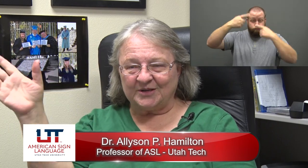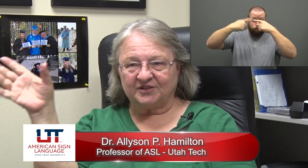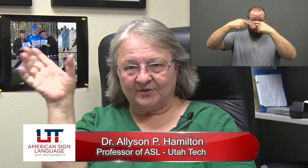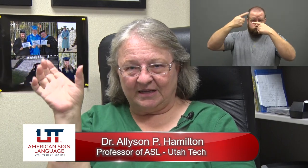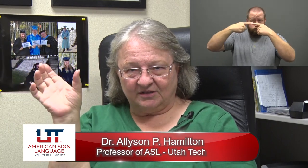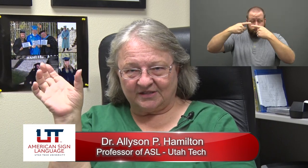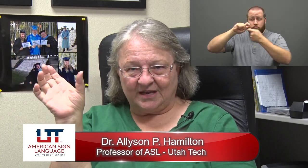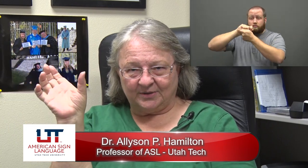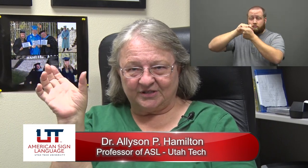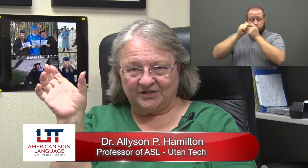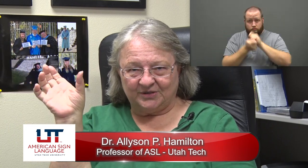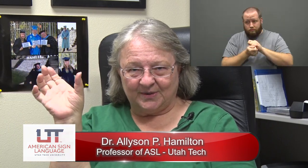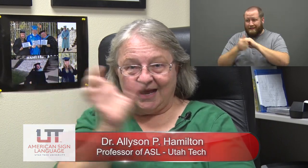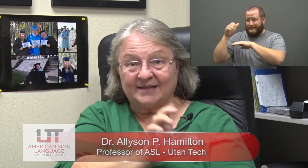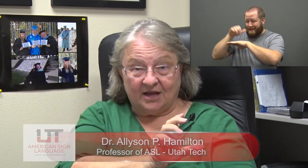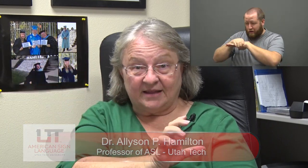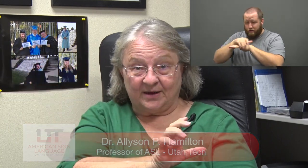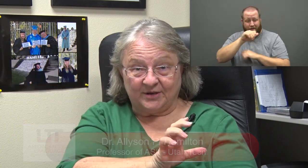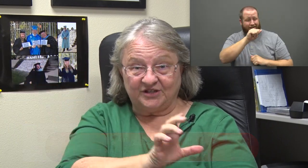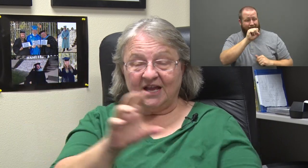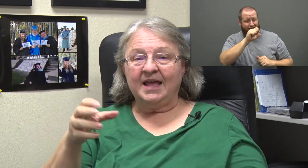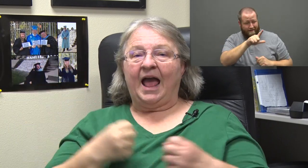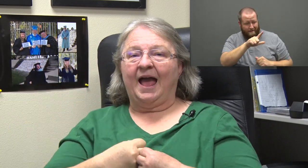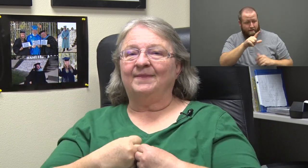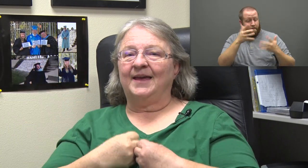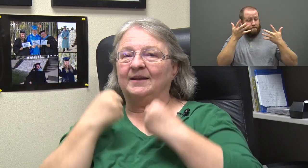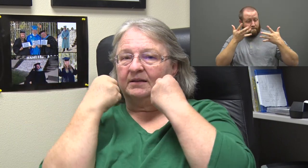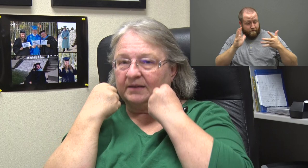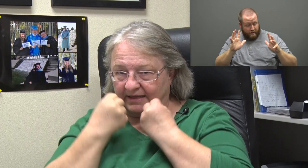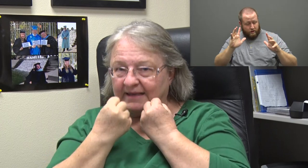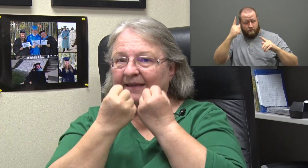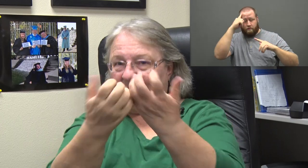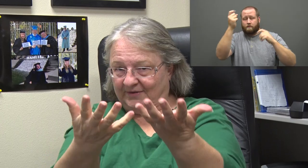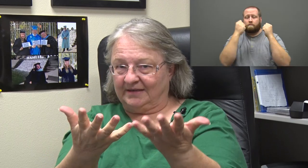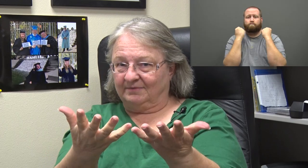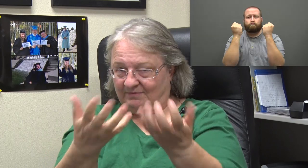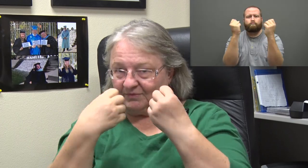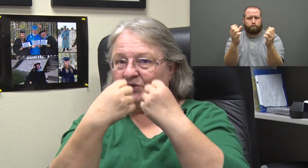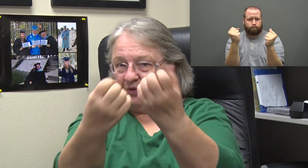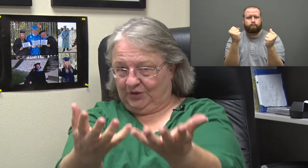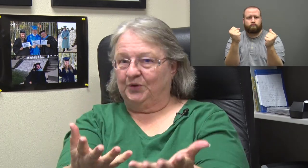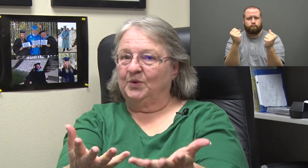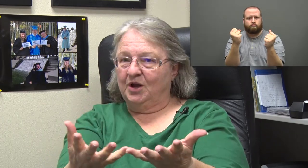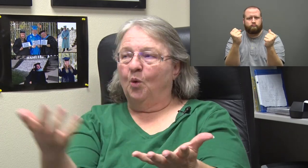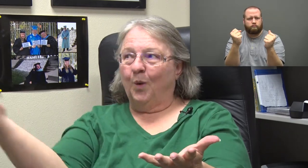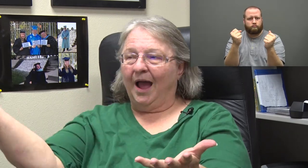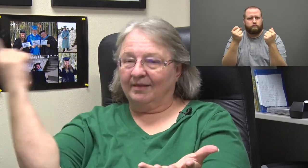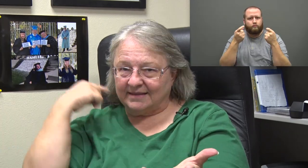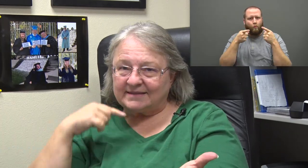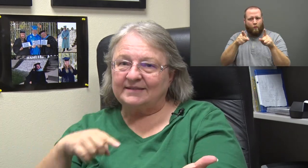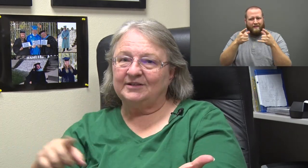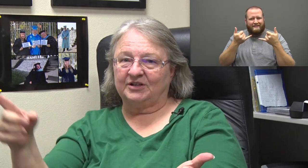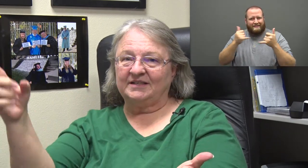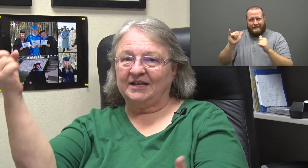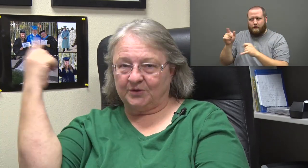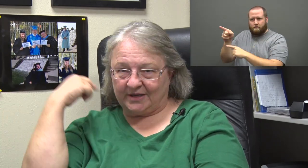switch it from English language to ASL language, and then give it to you while it's still continuing.